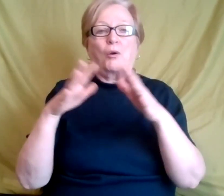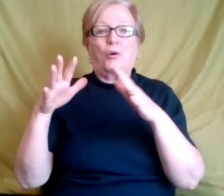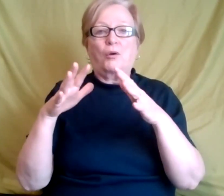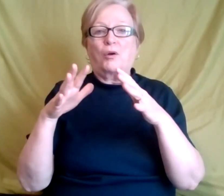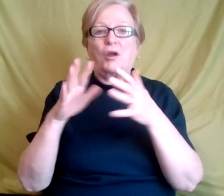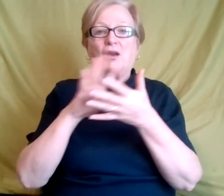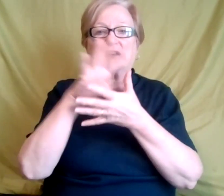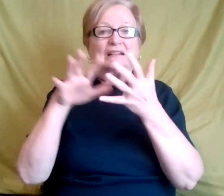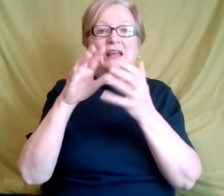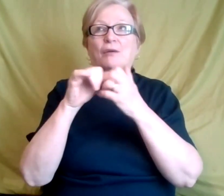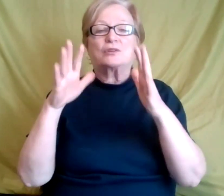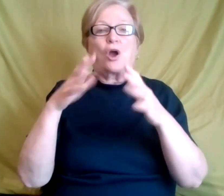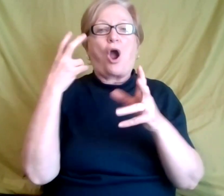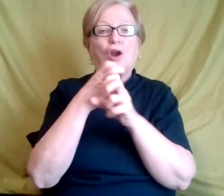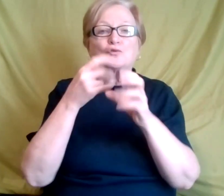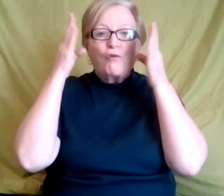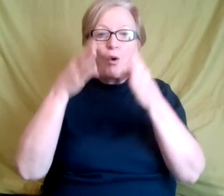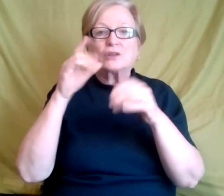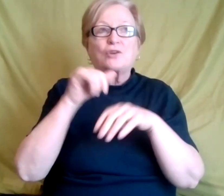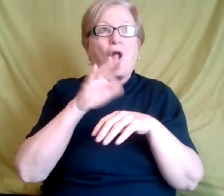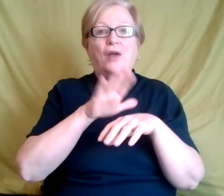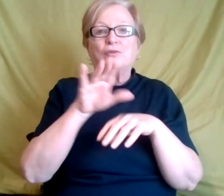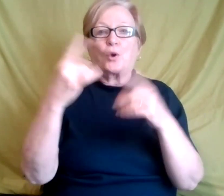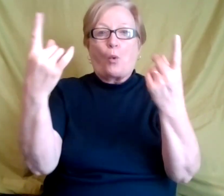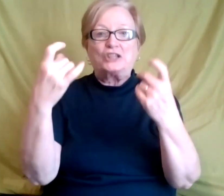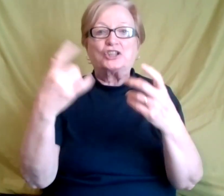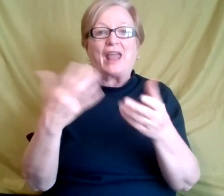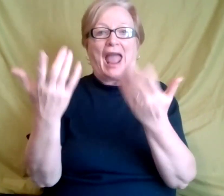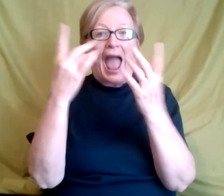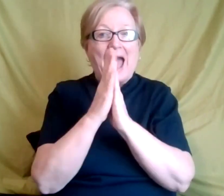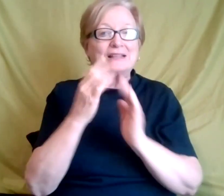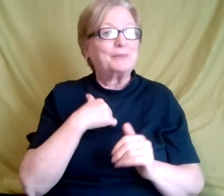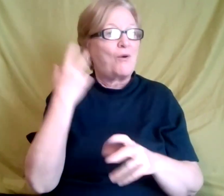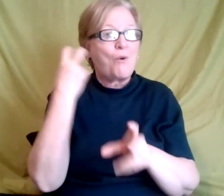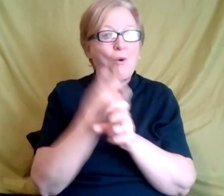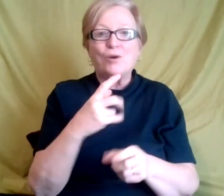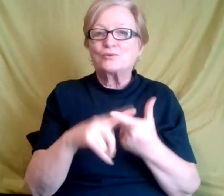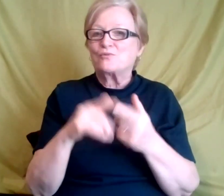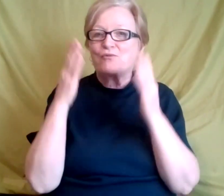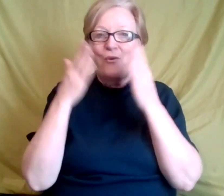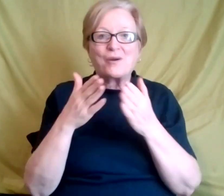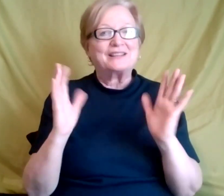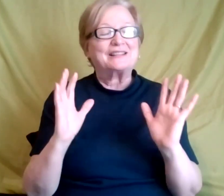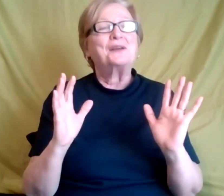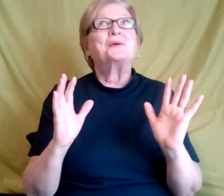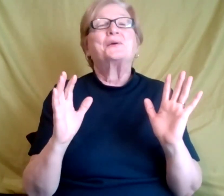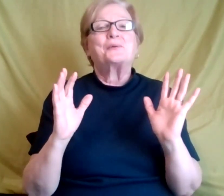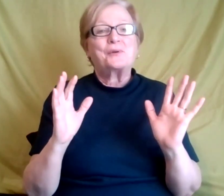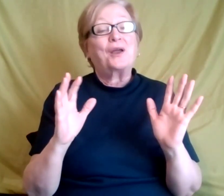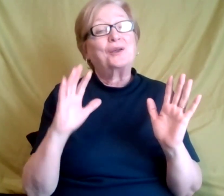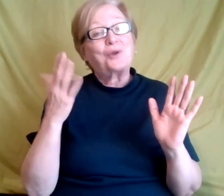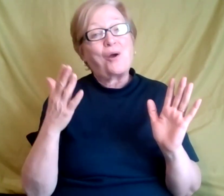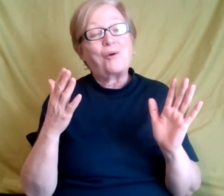was being asked. So getting back to your, your point, Kim, is that, um,